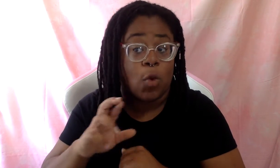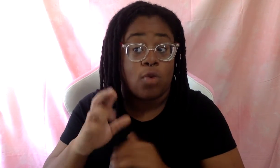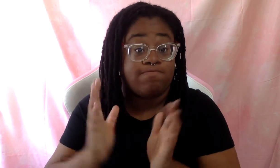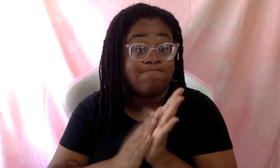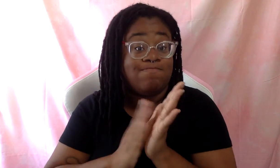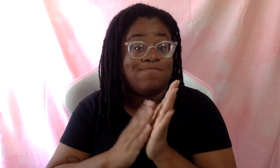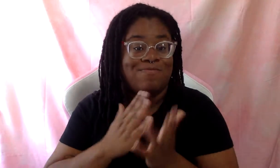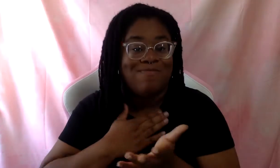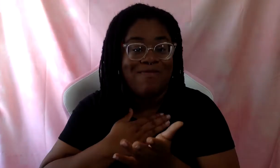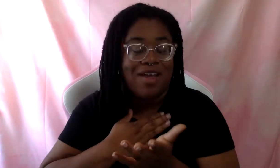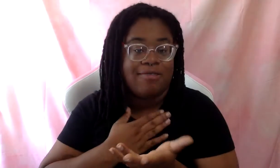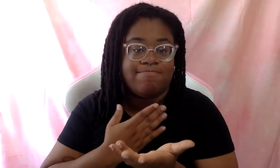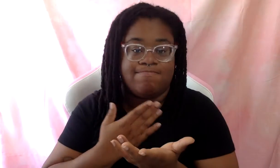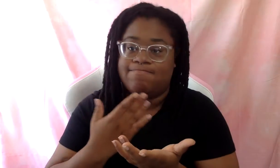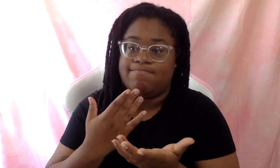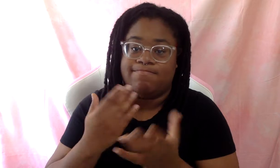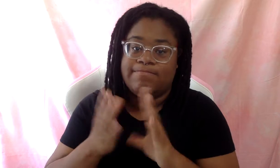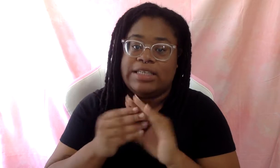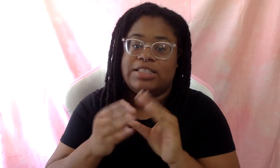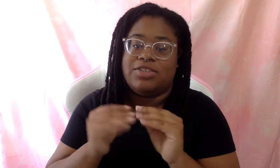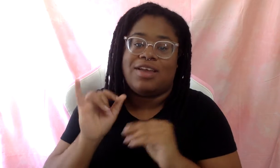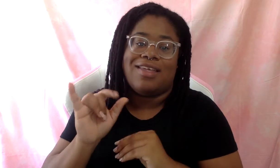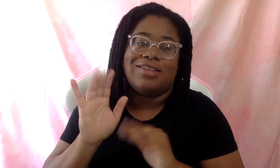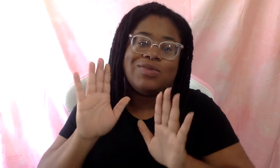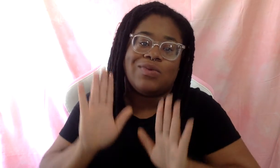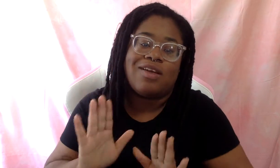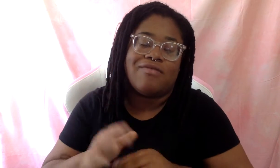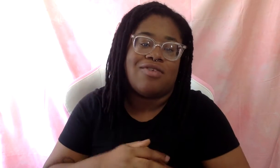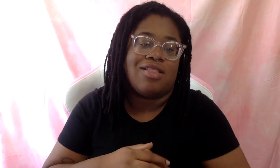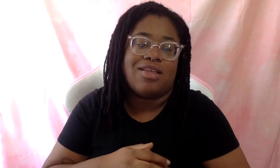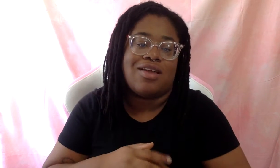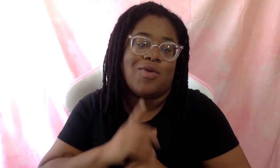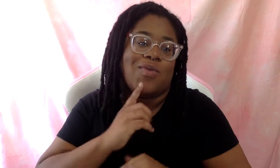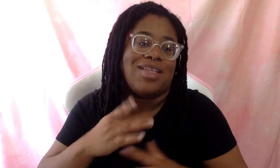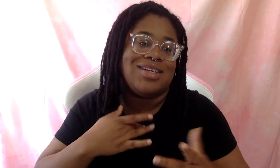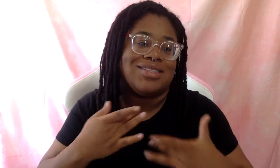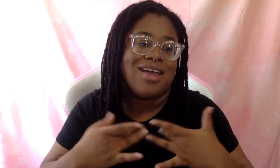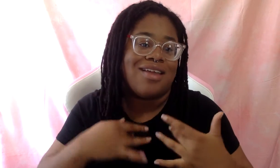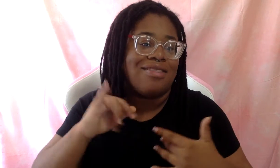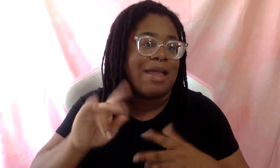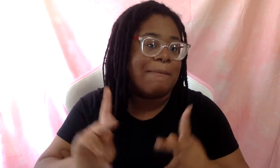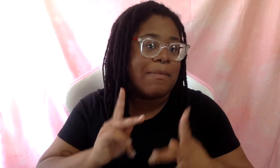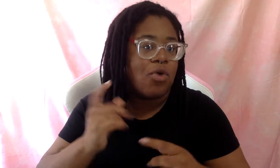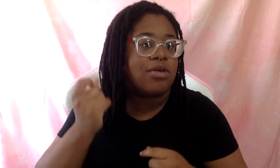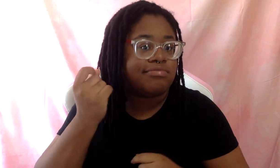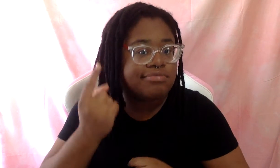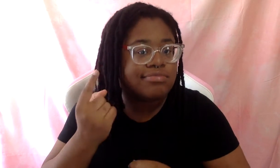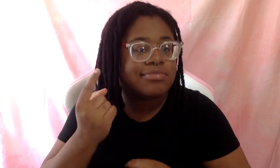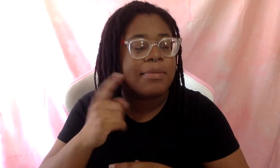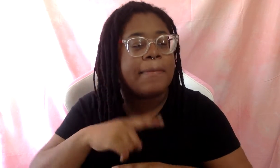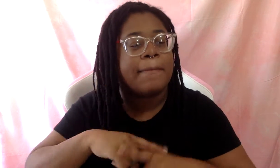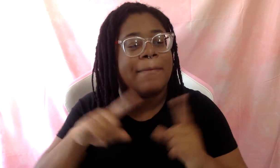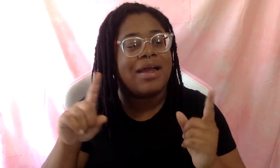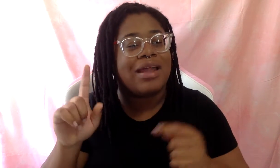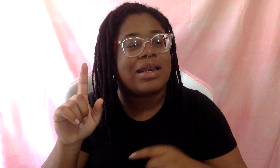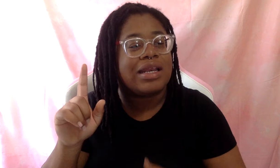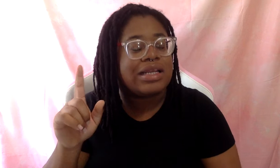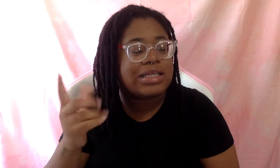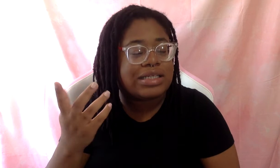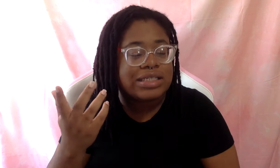saying. Um, and that's wonderful. I'm so excited that it's resonating, but also I'm just like one crazy